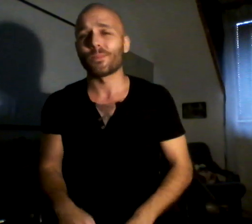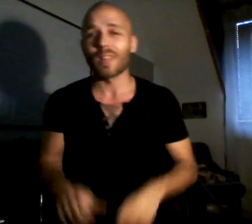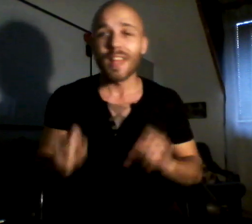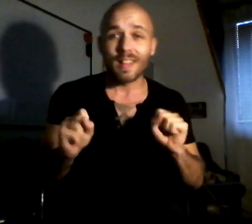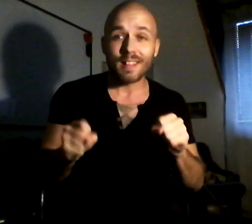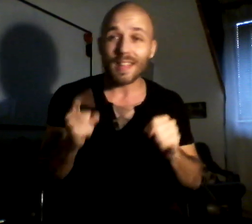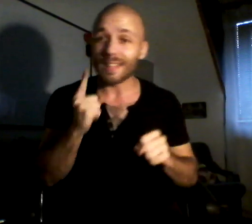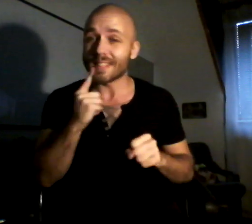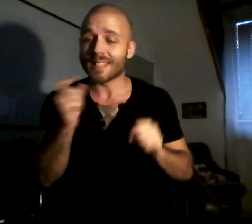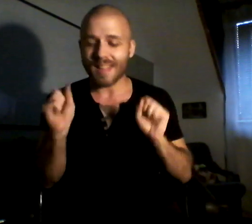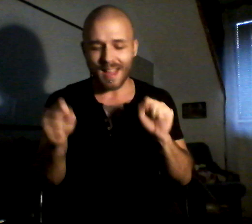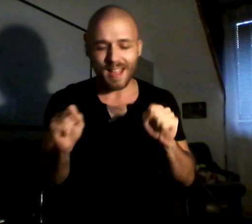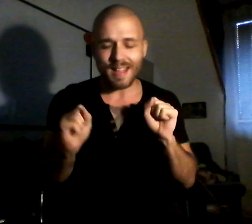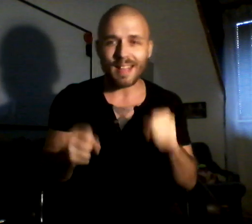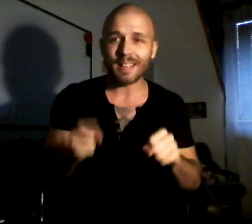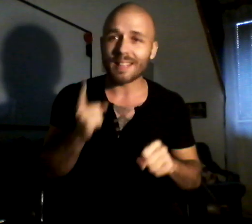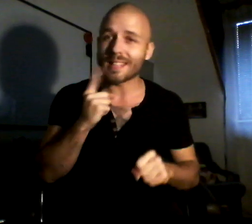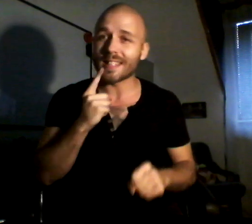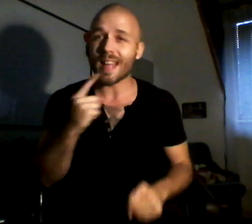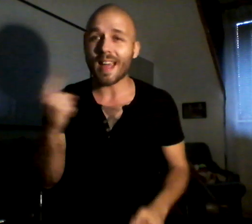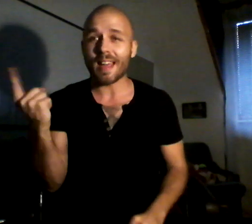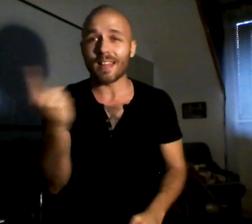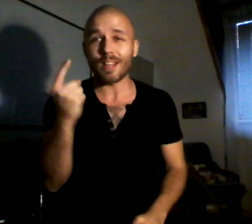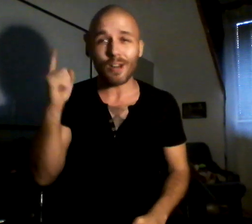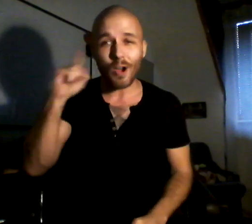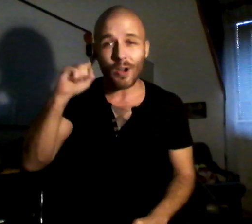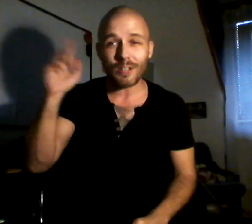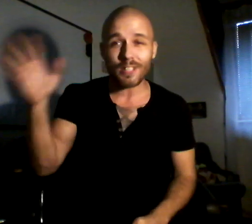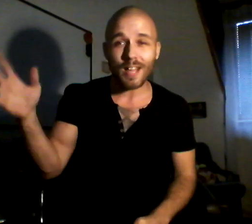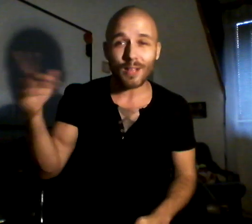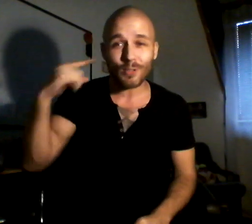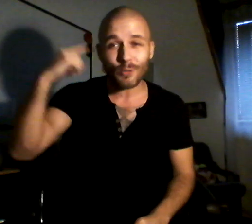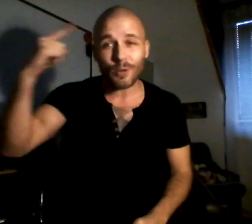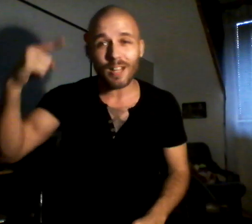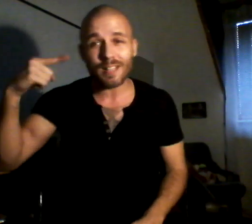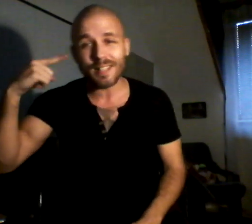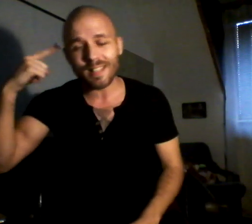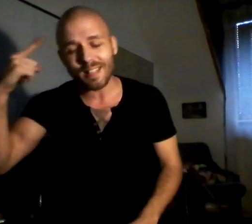They can say, they can say, it all sounds crazy.